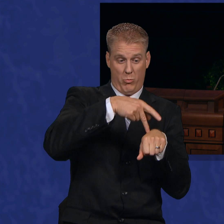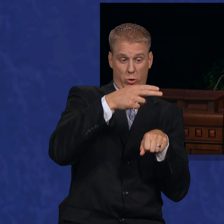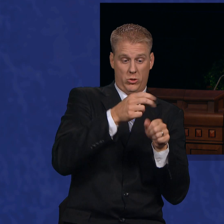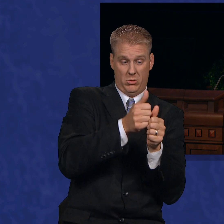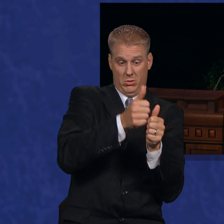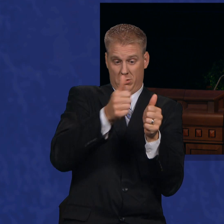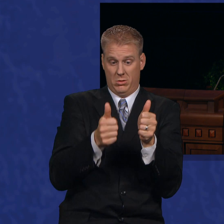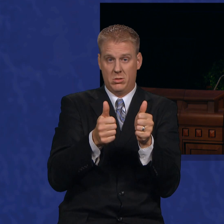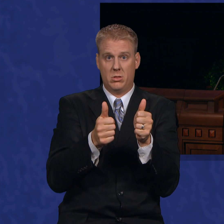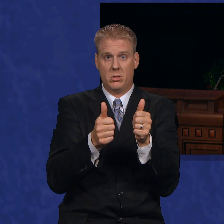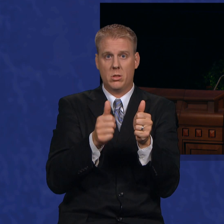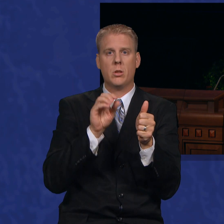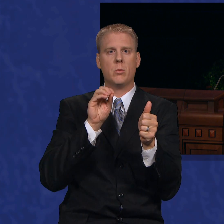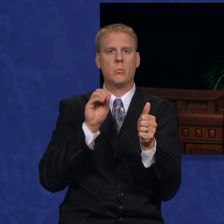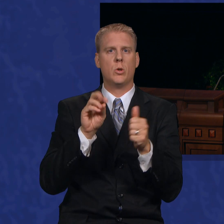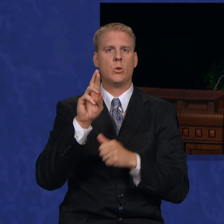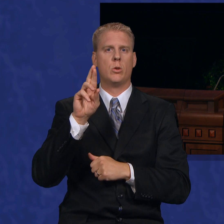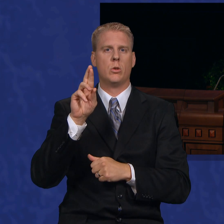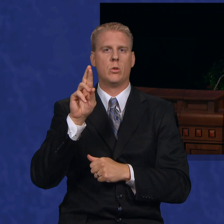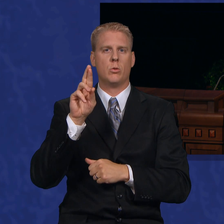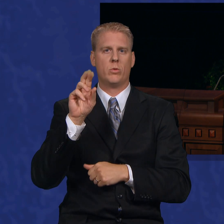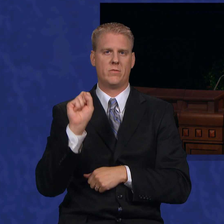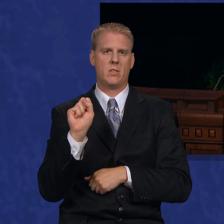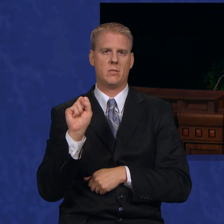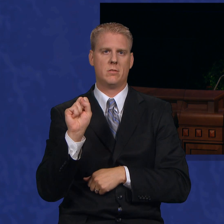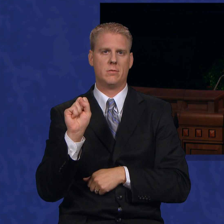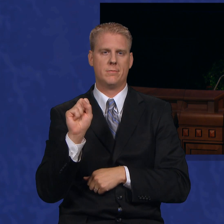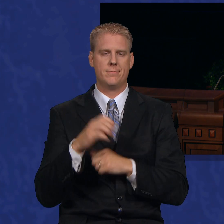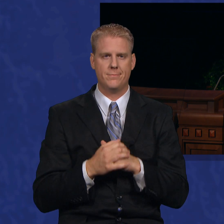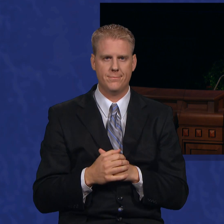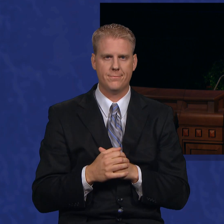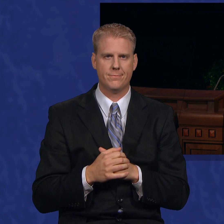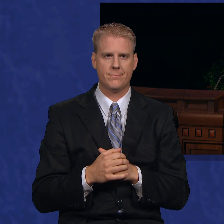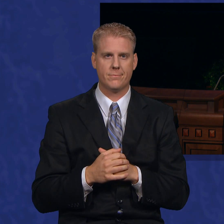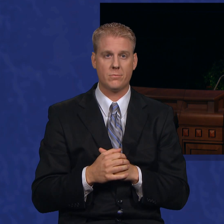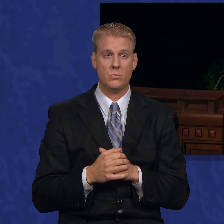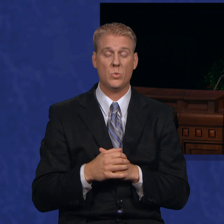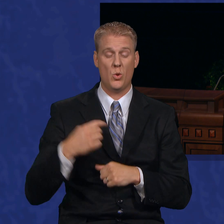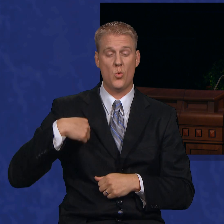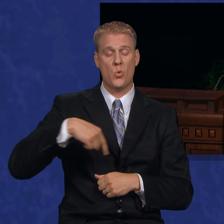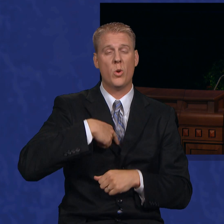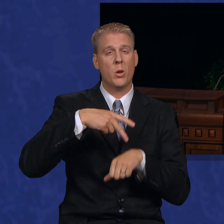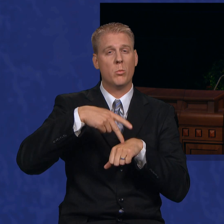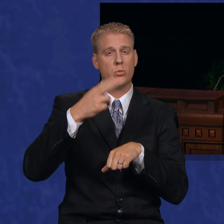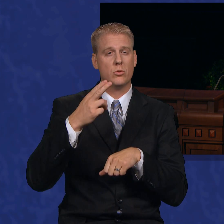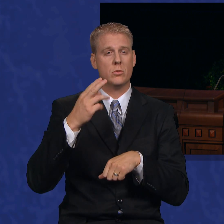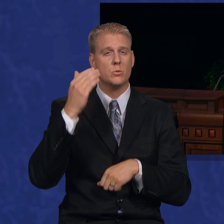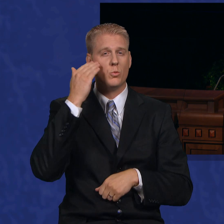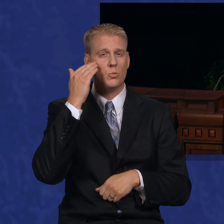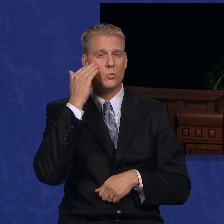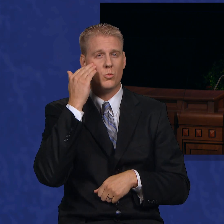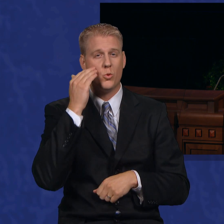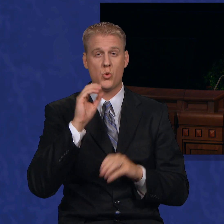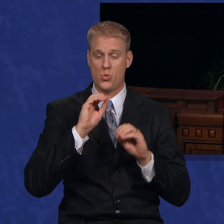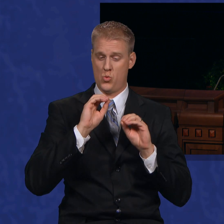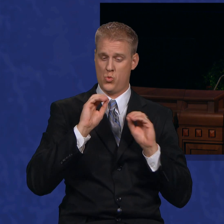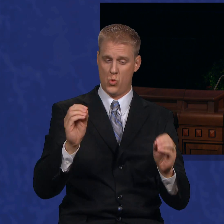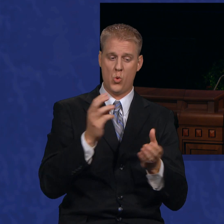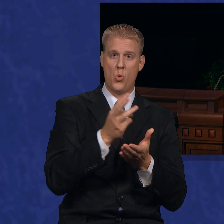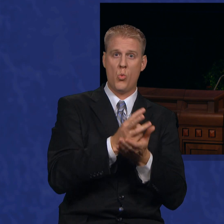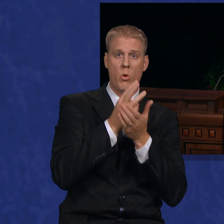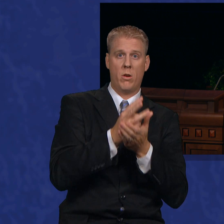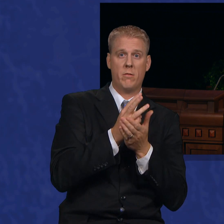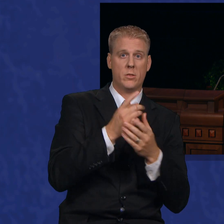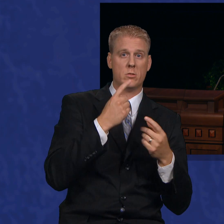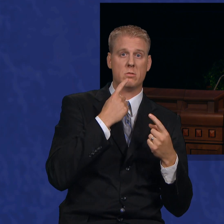He has placed the Relief Society. As we priesthood holders know, no welfare effort